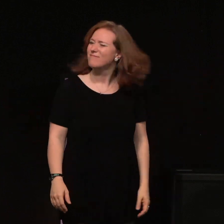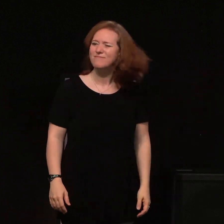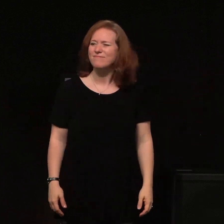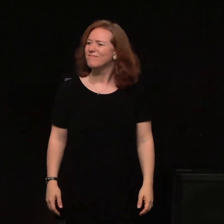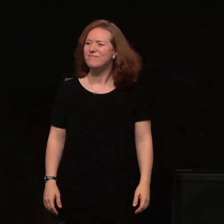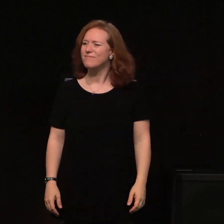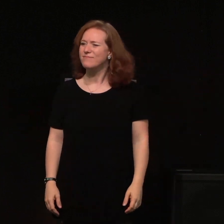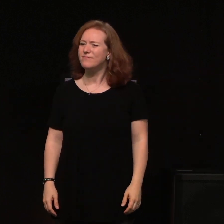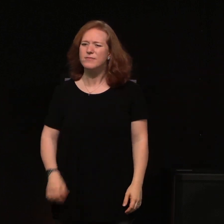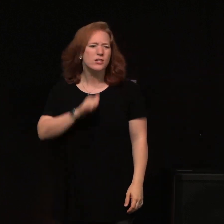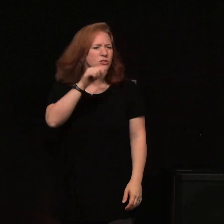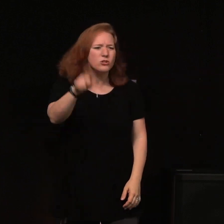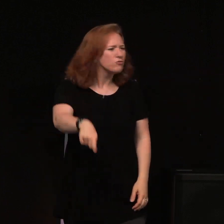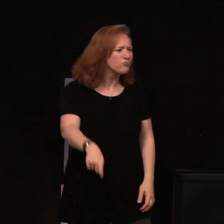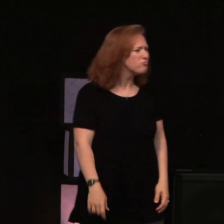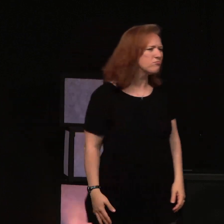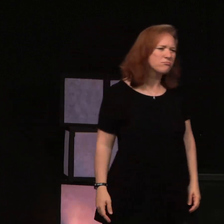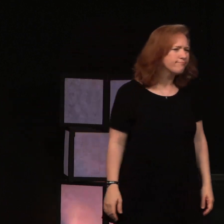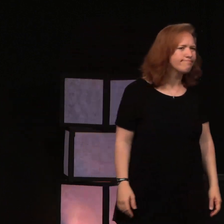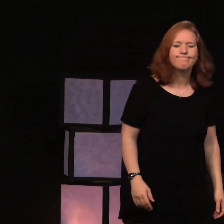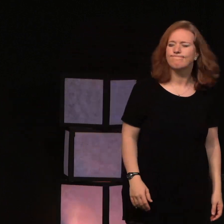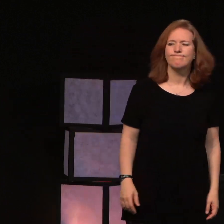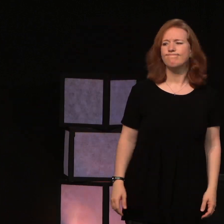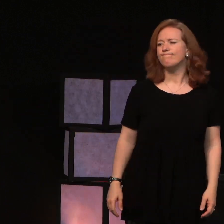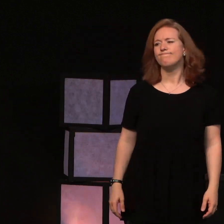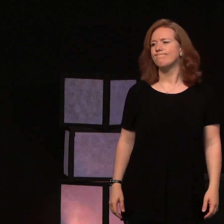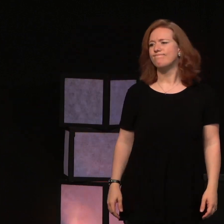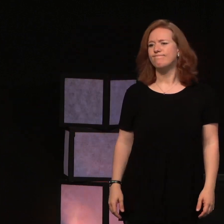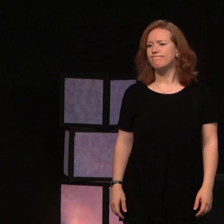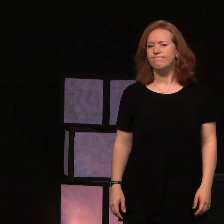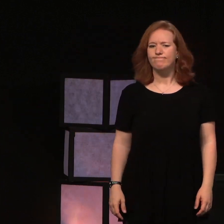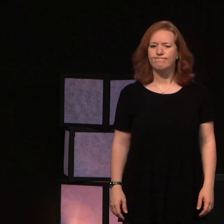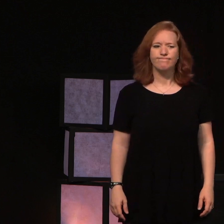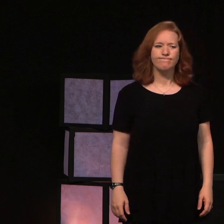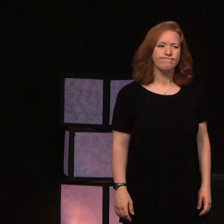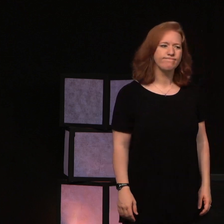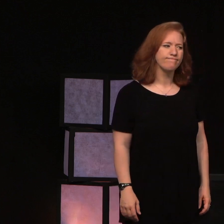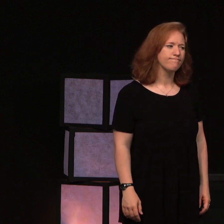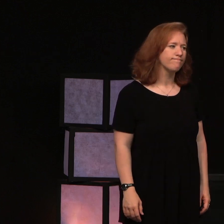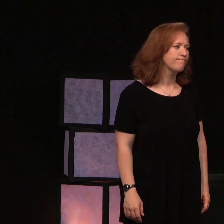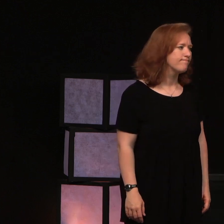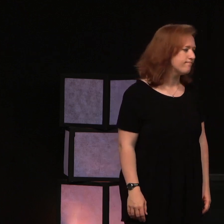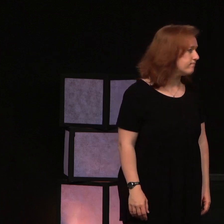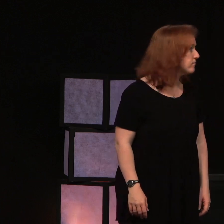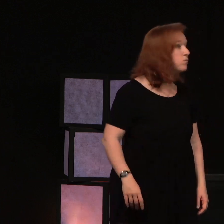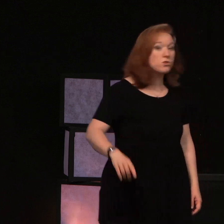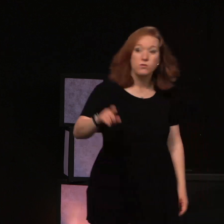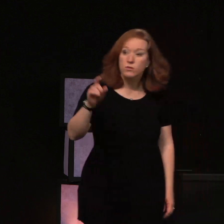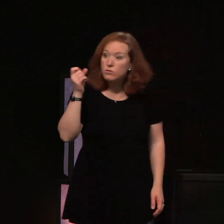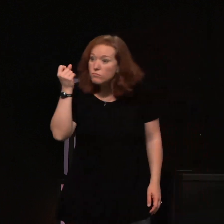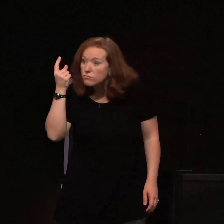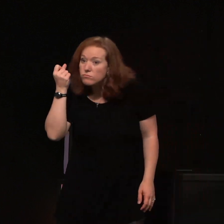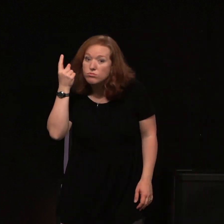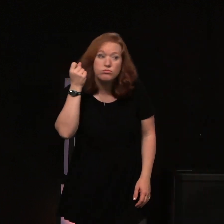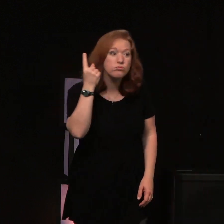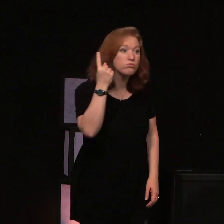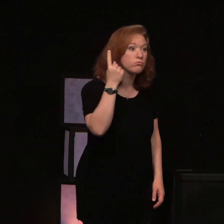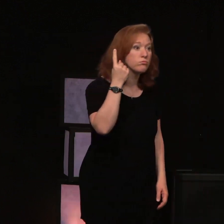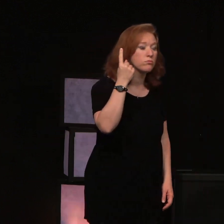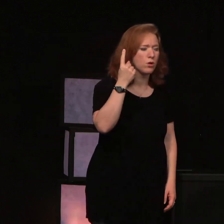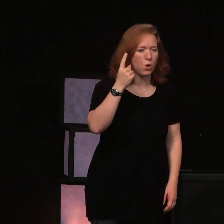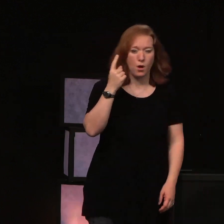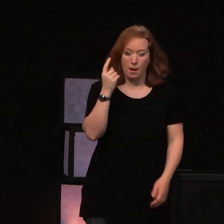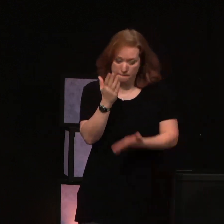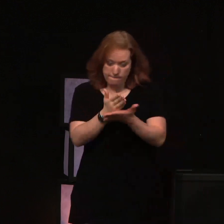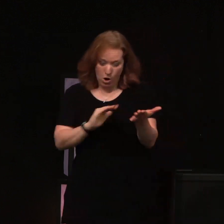There shouldn't me, there is no part of